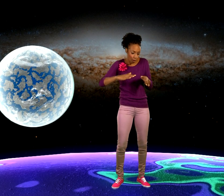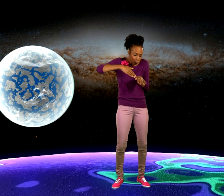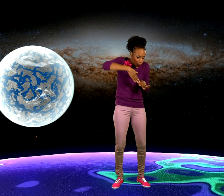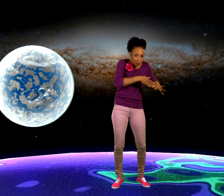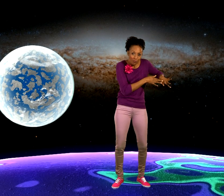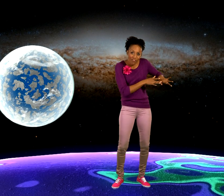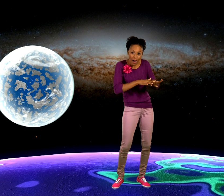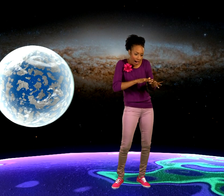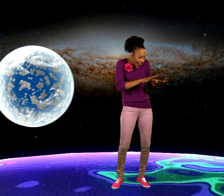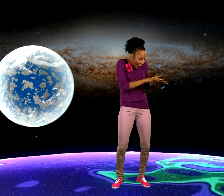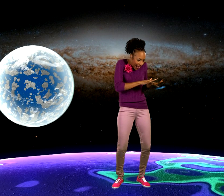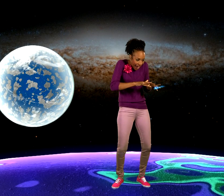Rivers, lakes and streams